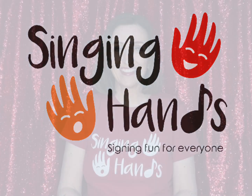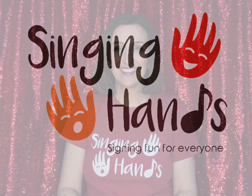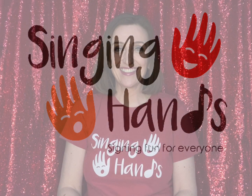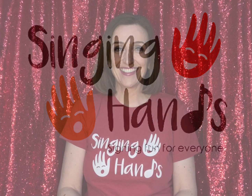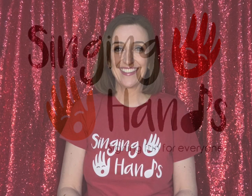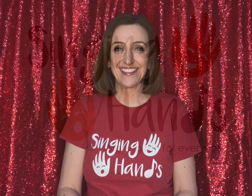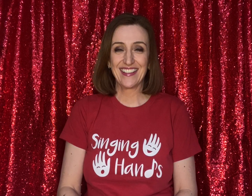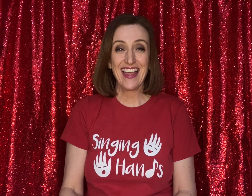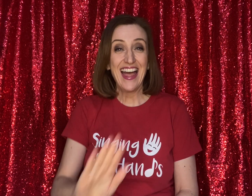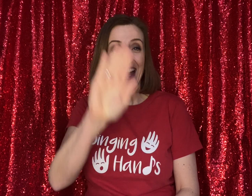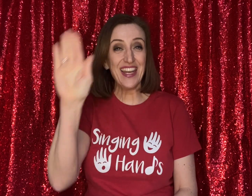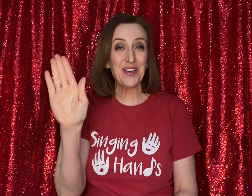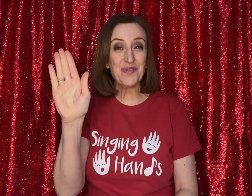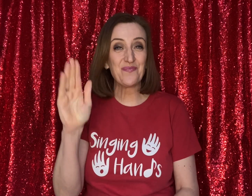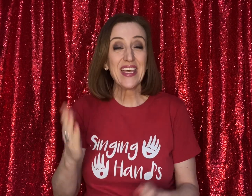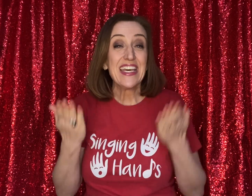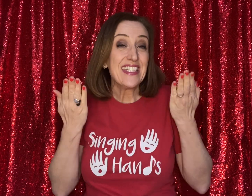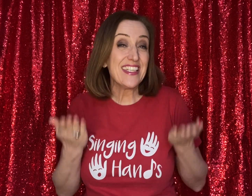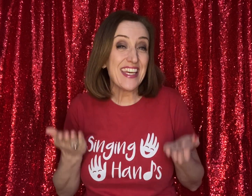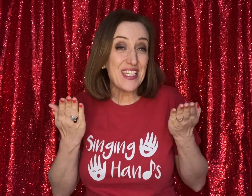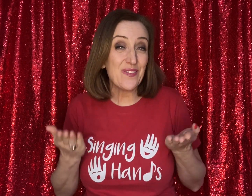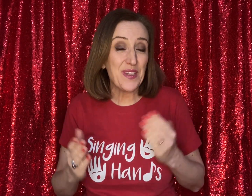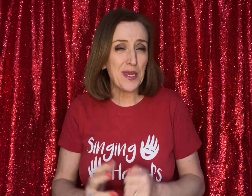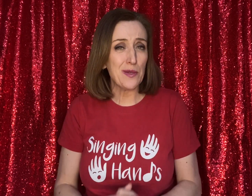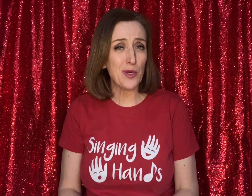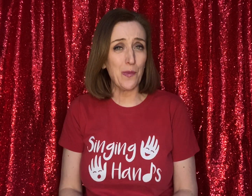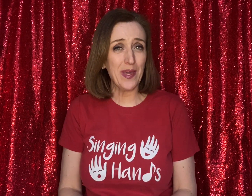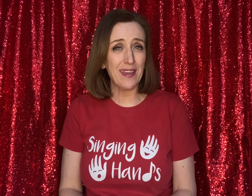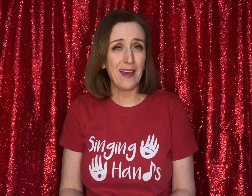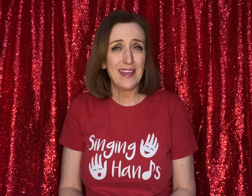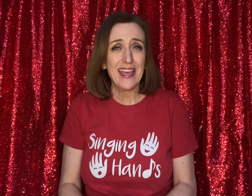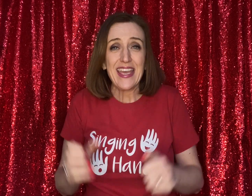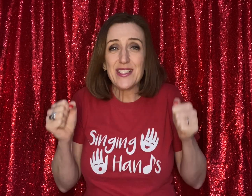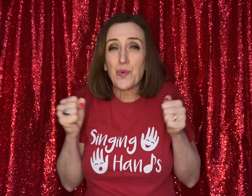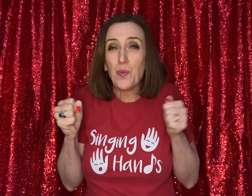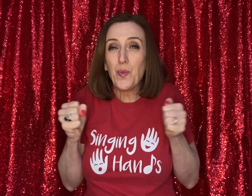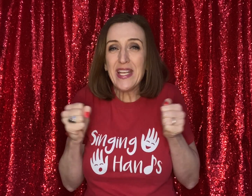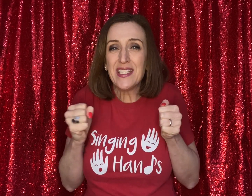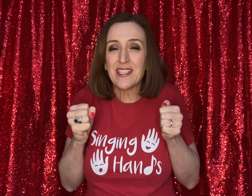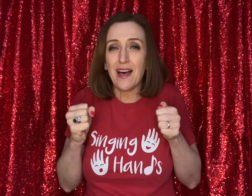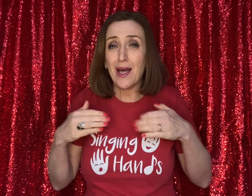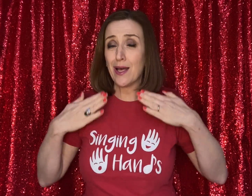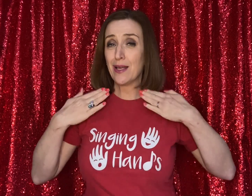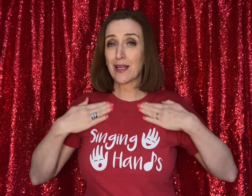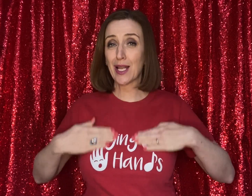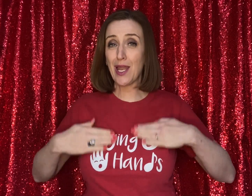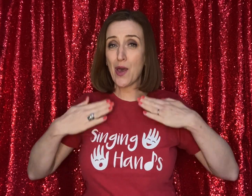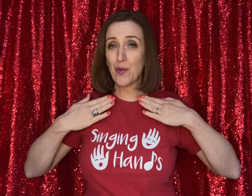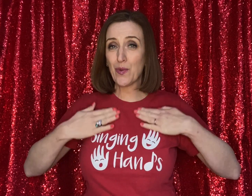Hello. Today's video topic is winter clothes.